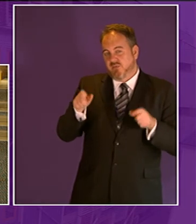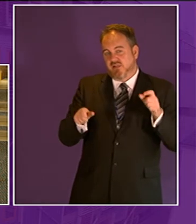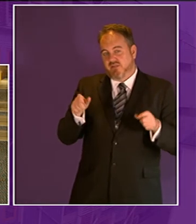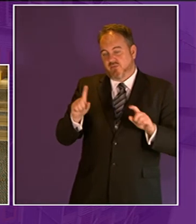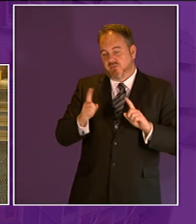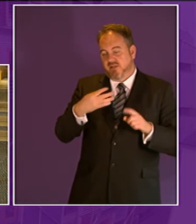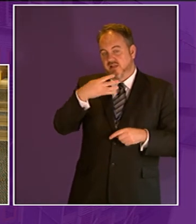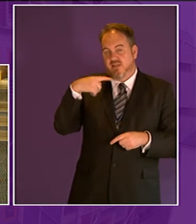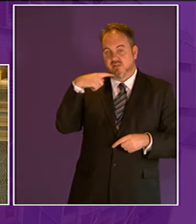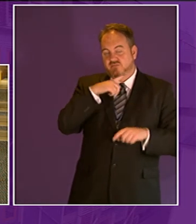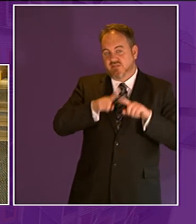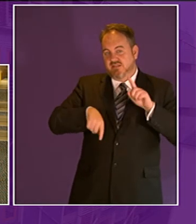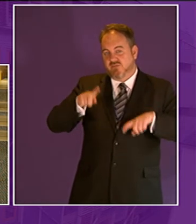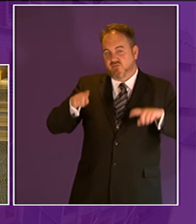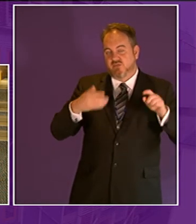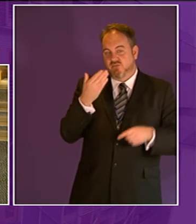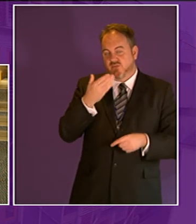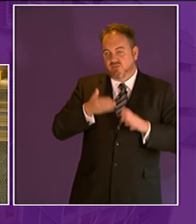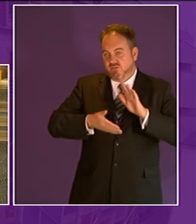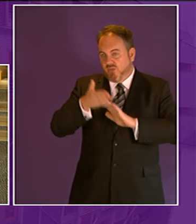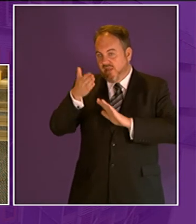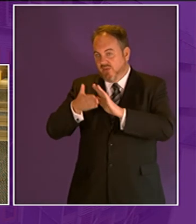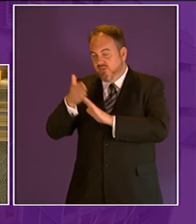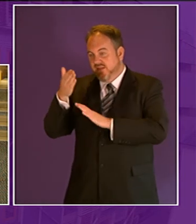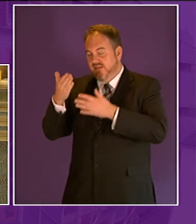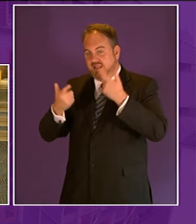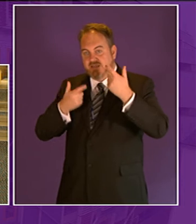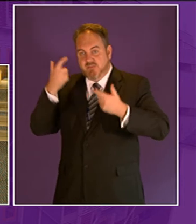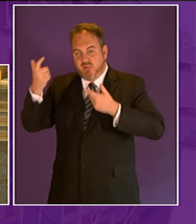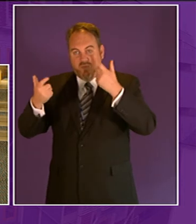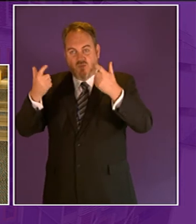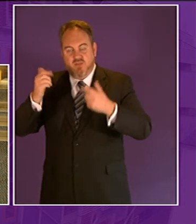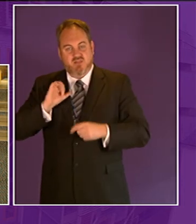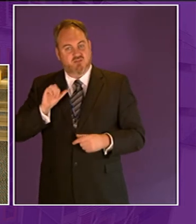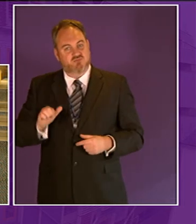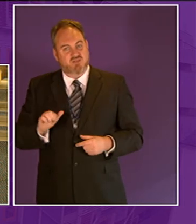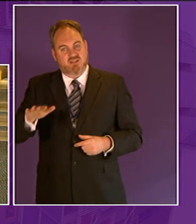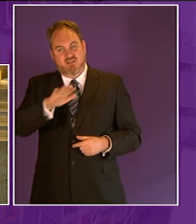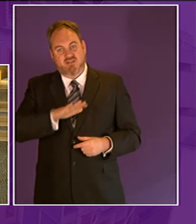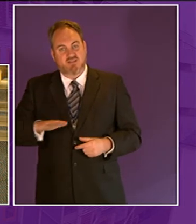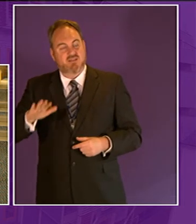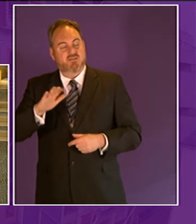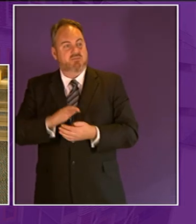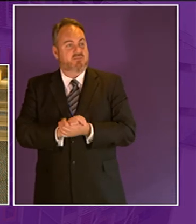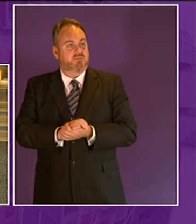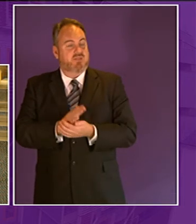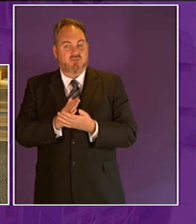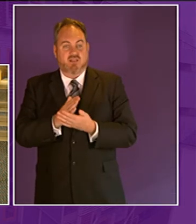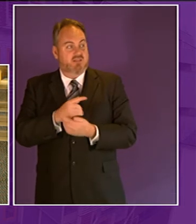to get out and about to explore and to learn from our heritage sites across the country and members who have spoken this evening of what they